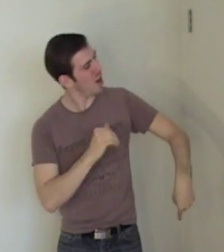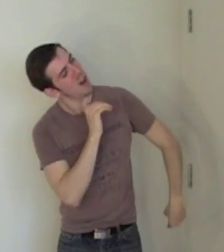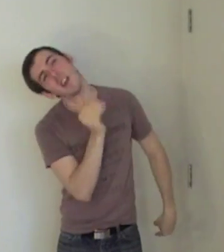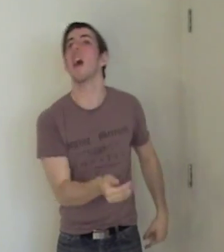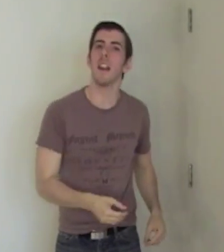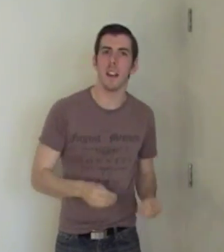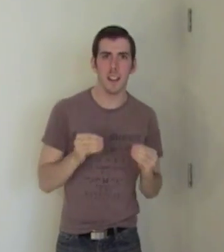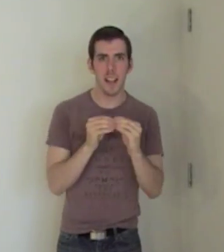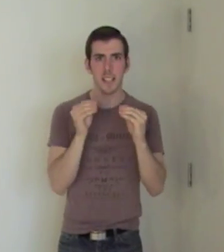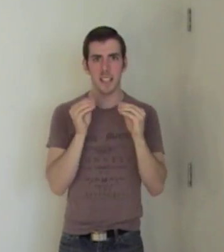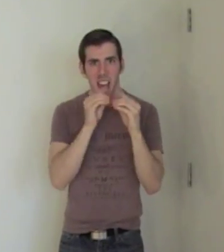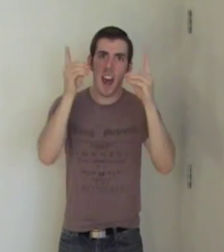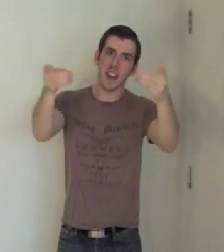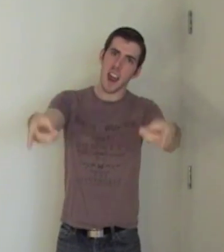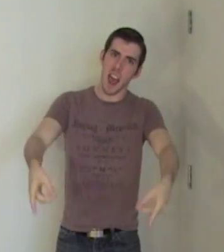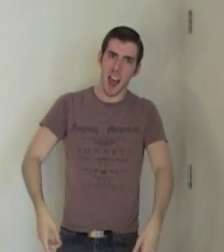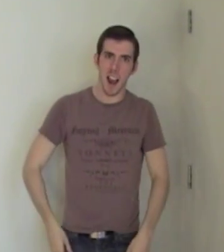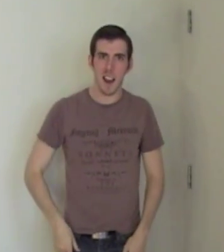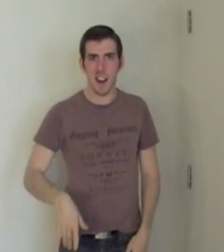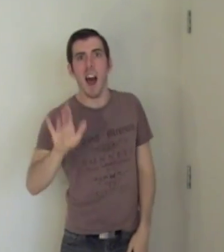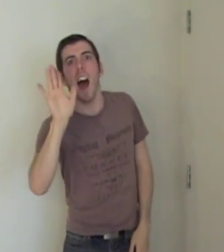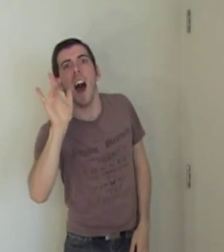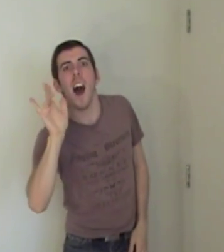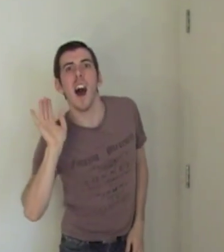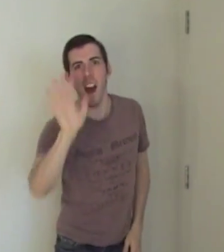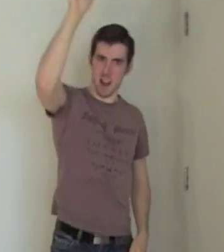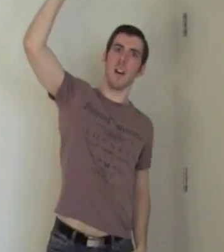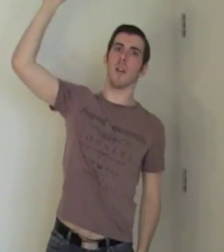pants Oh, kiss and tell Oh, I don't